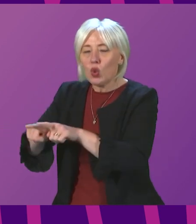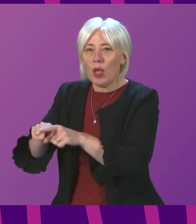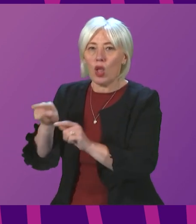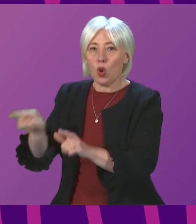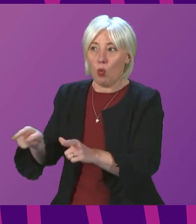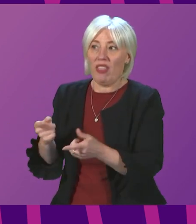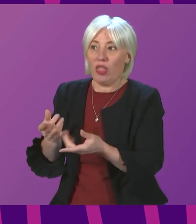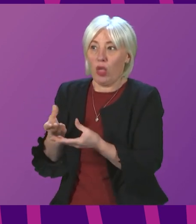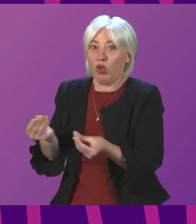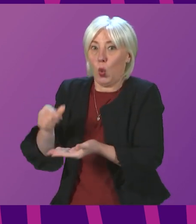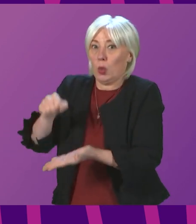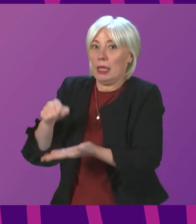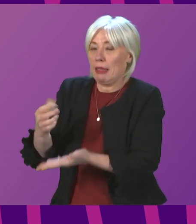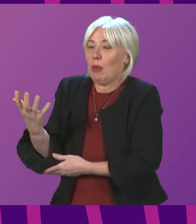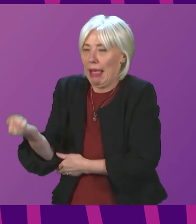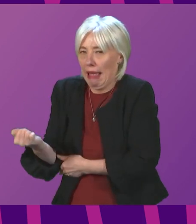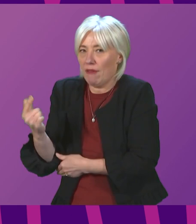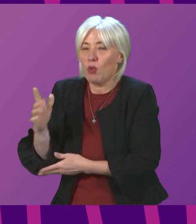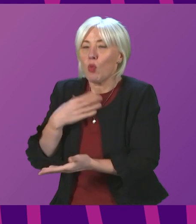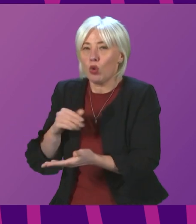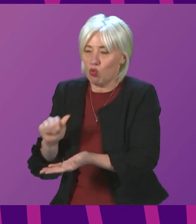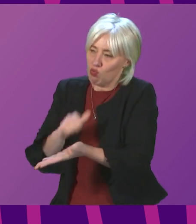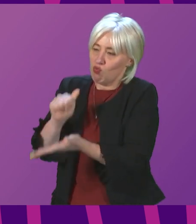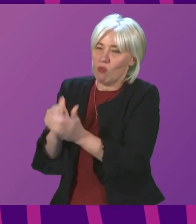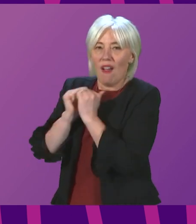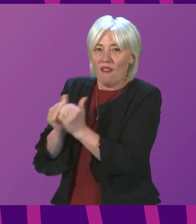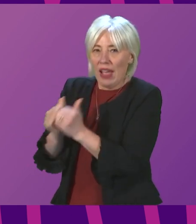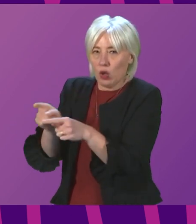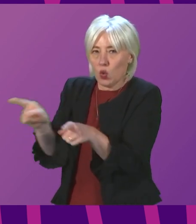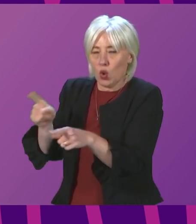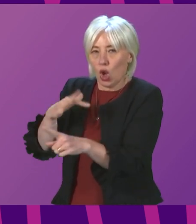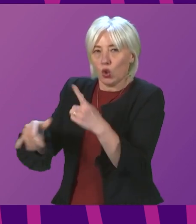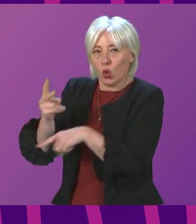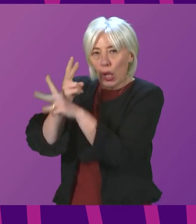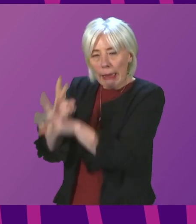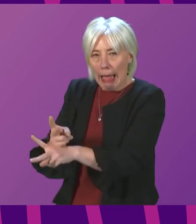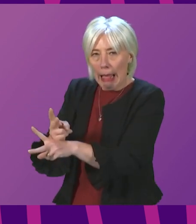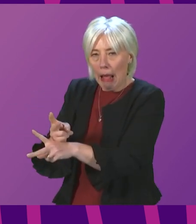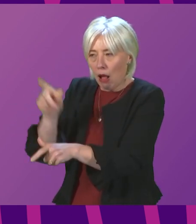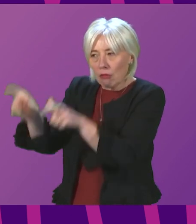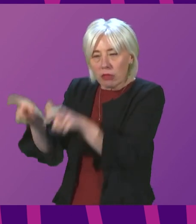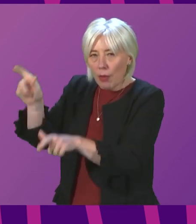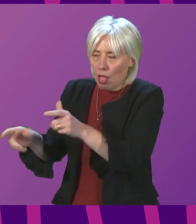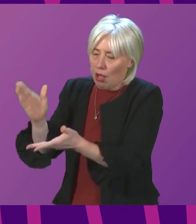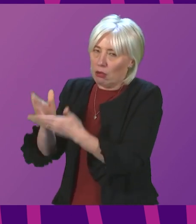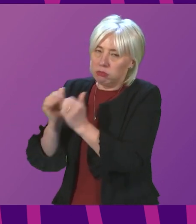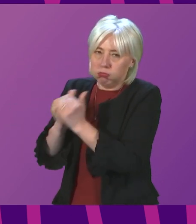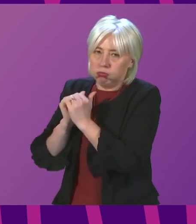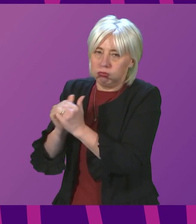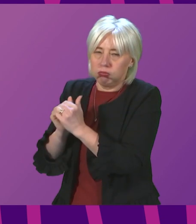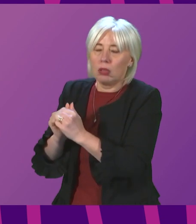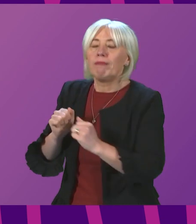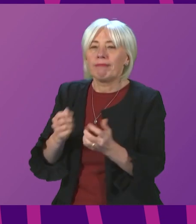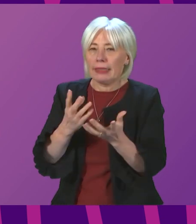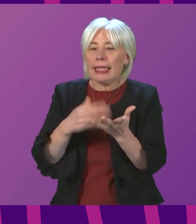allow us to do in order to properly value the contribution that social care workers make. The issue of staff